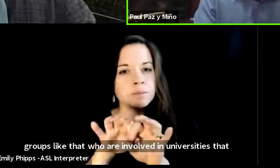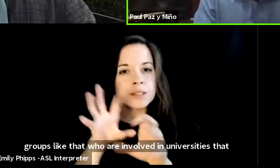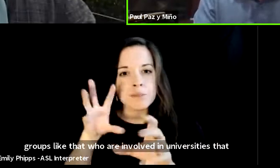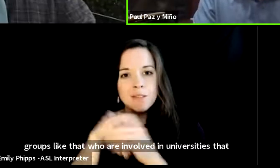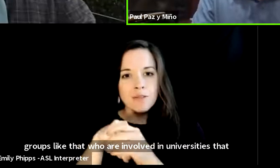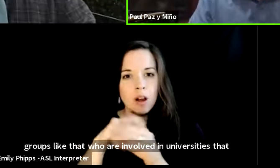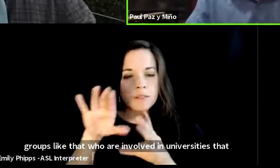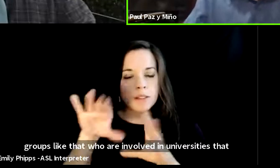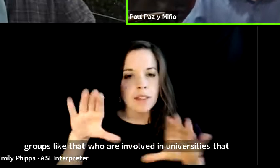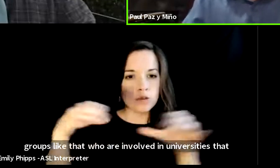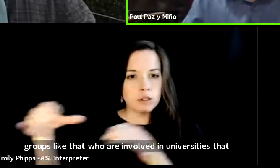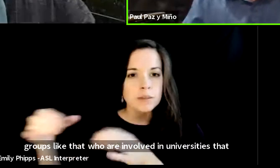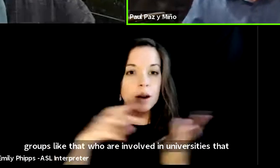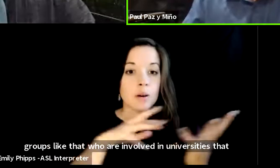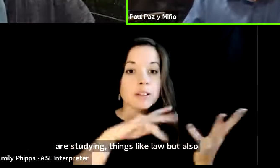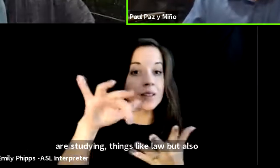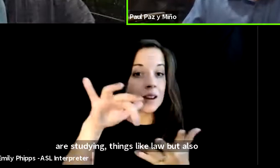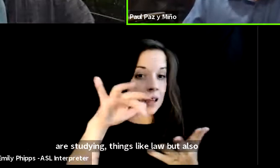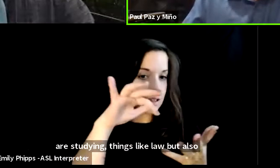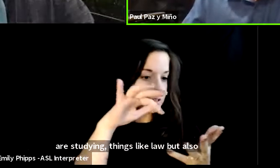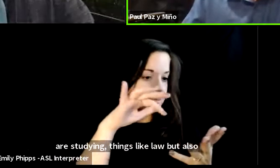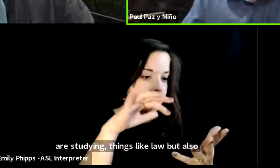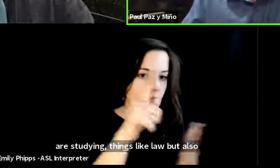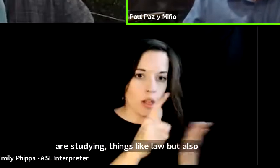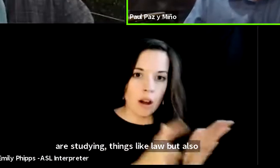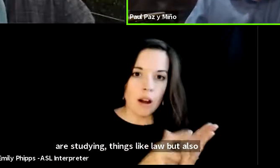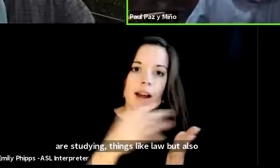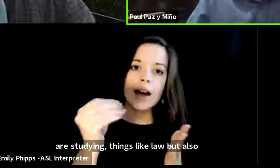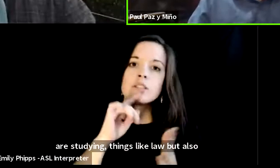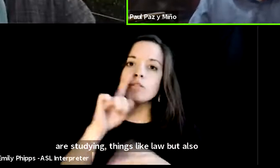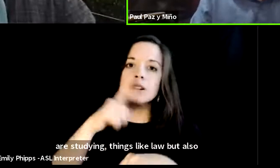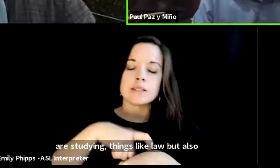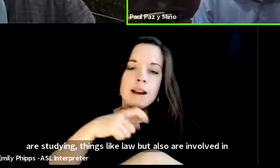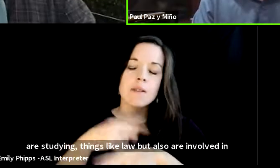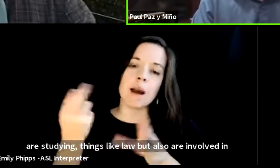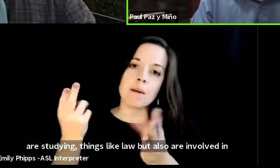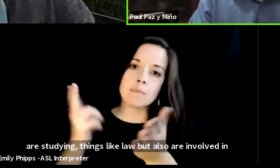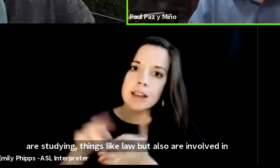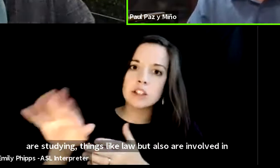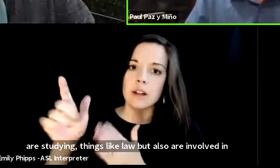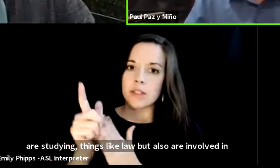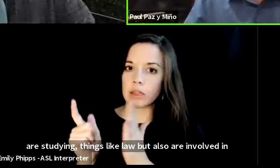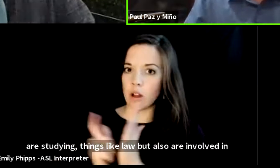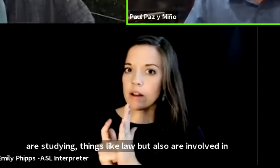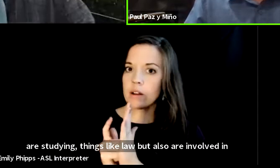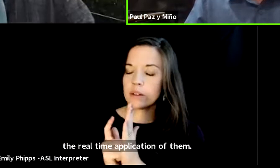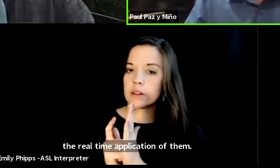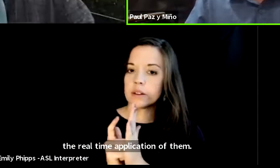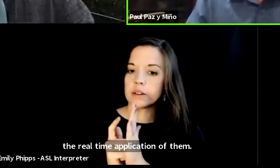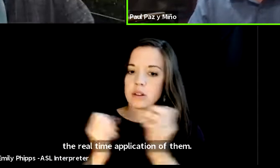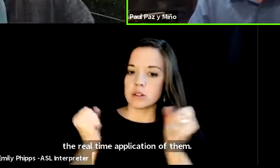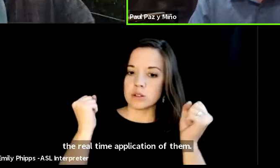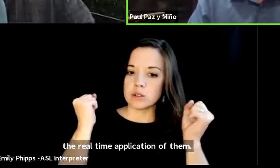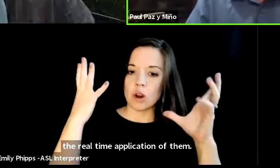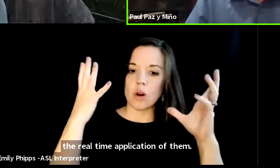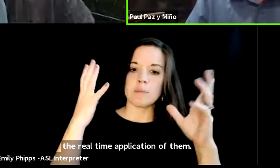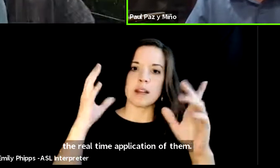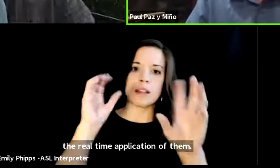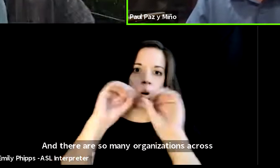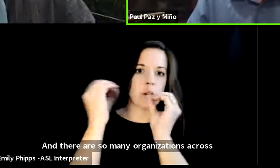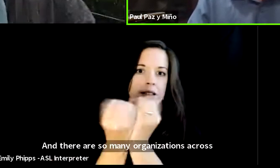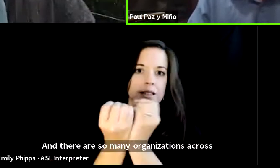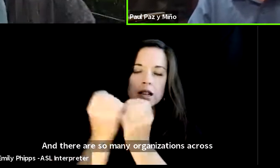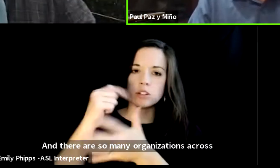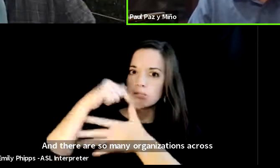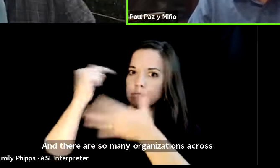things like law but also are involved in the real-time application of them and there are so many organizations across the